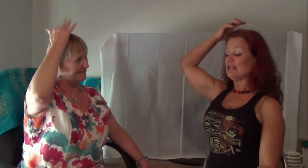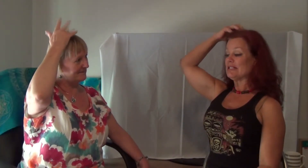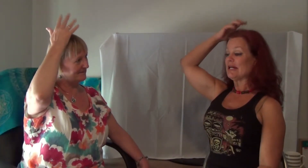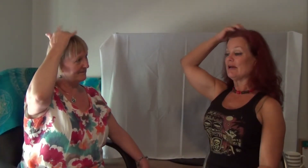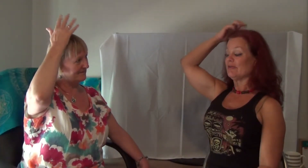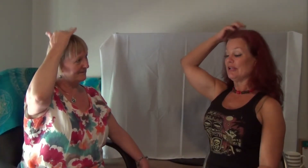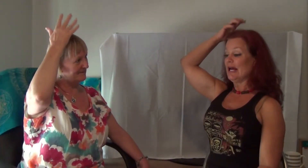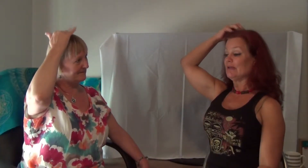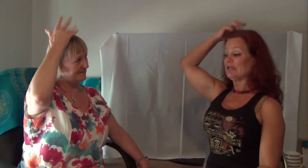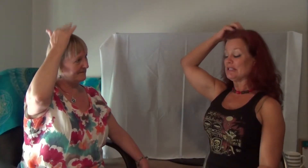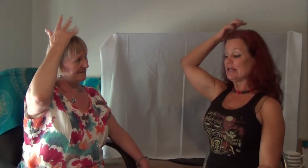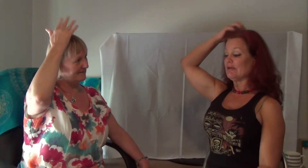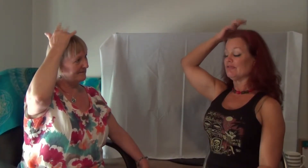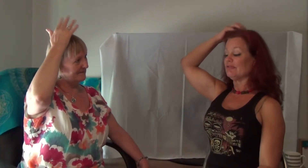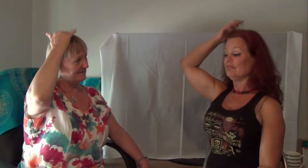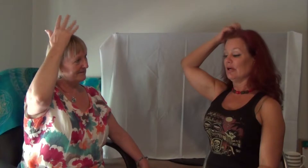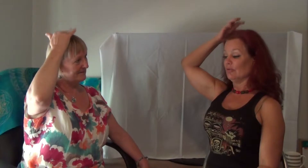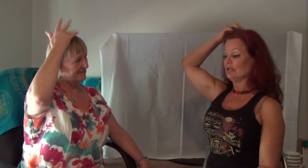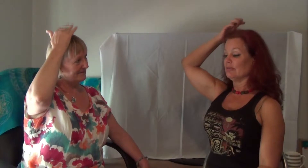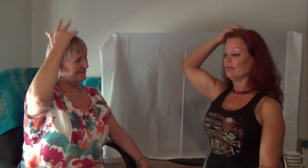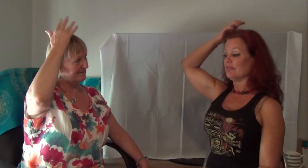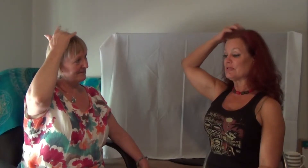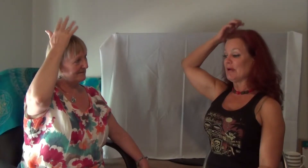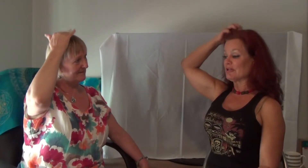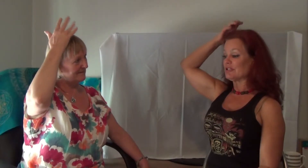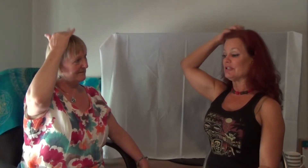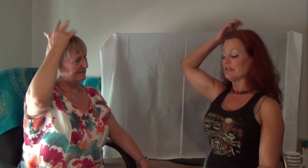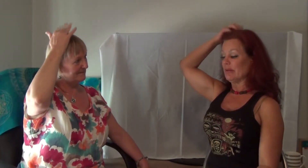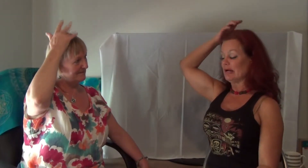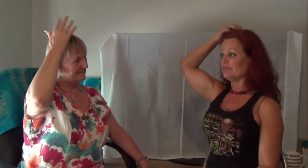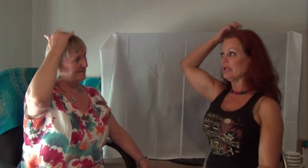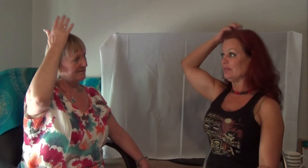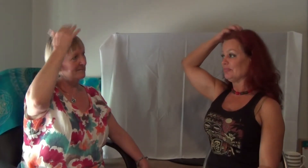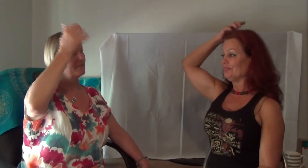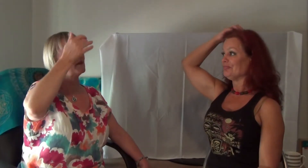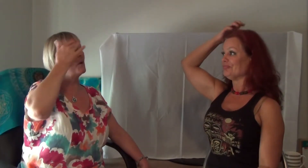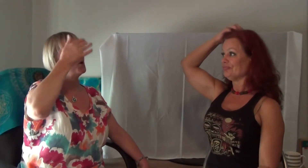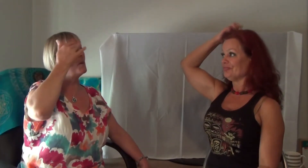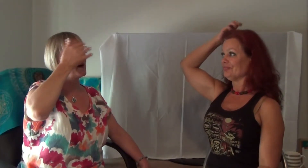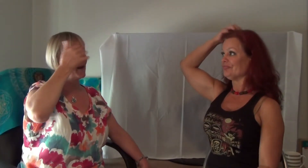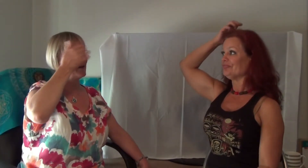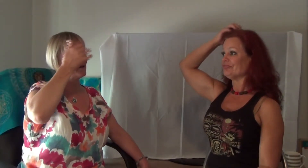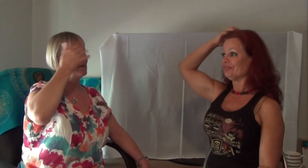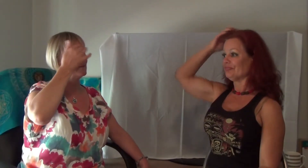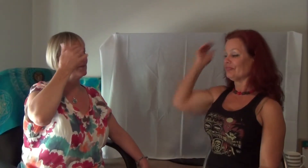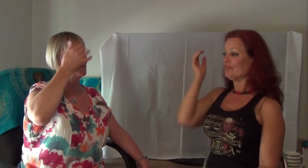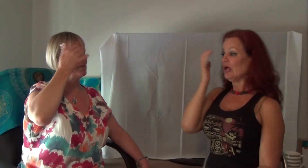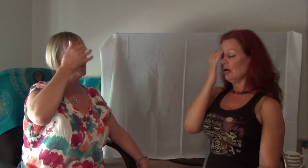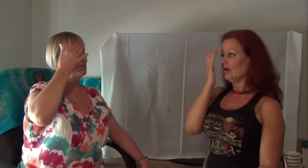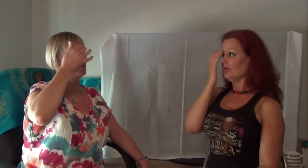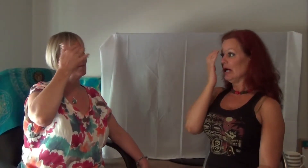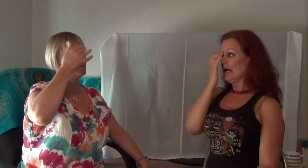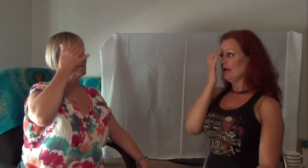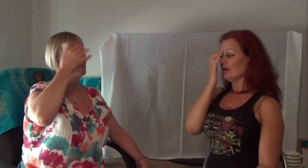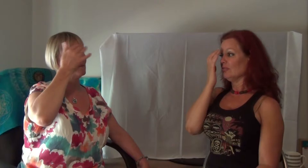been safe, no one would have smashed into the back of me. All my anger. All my anger.